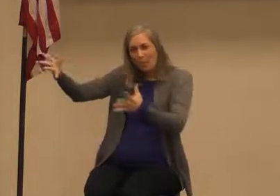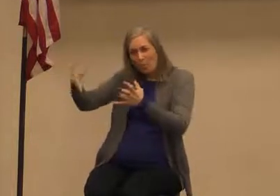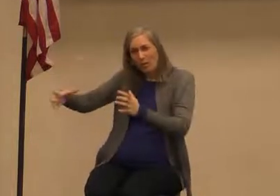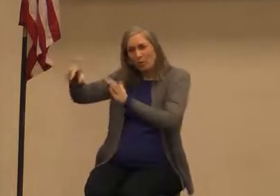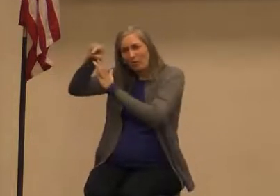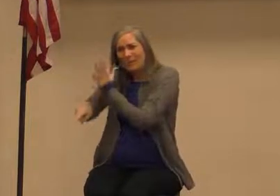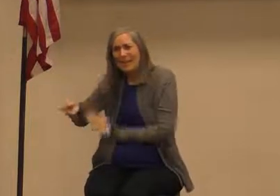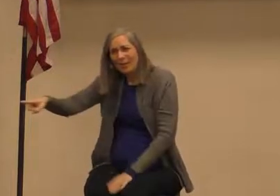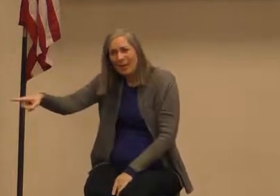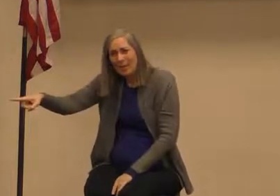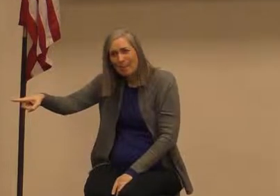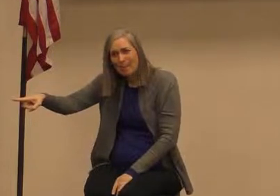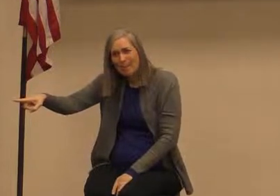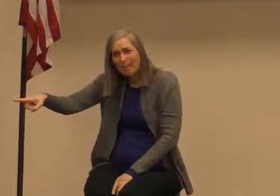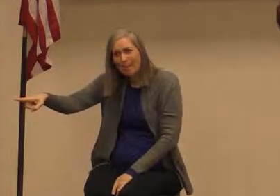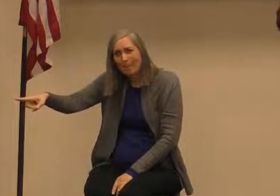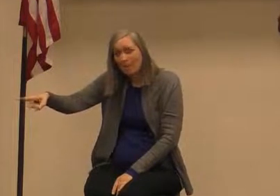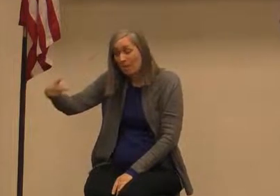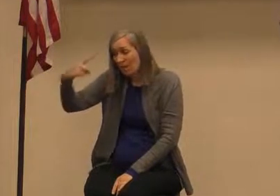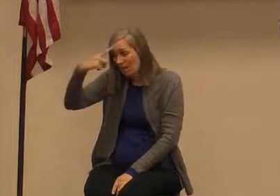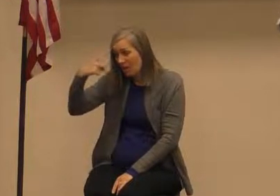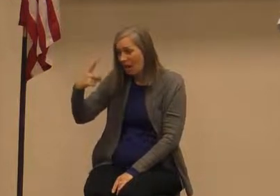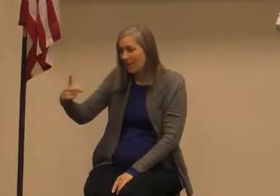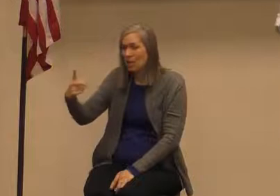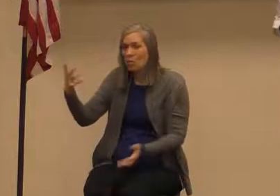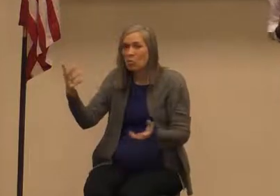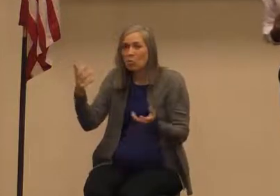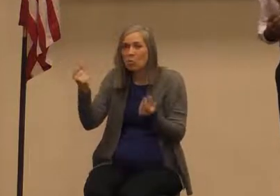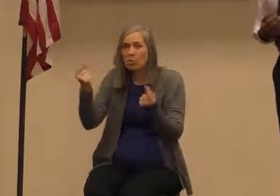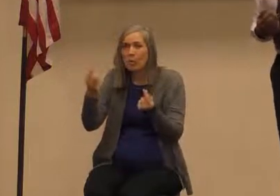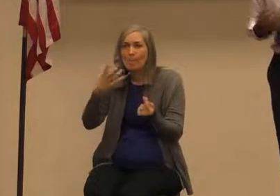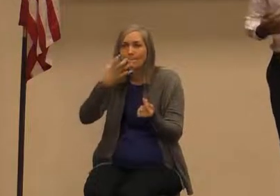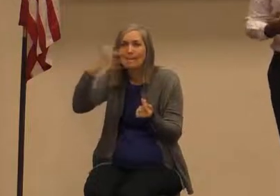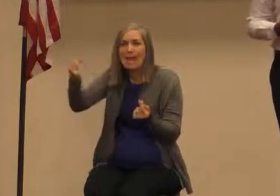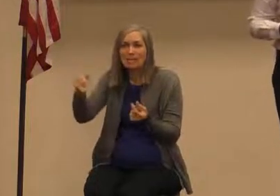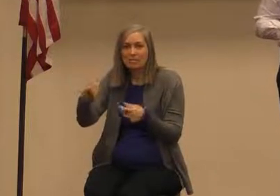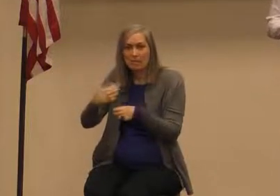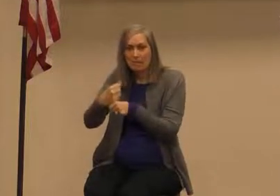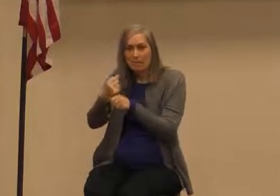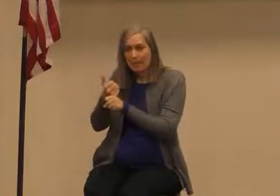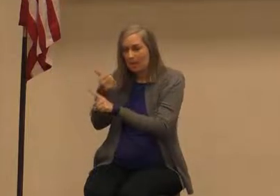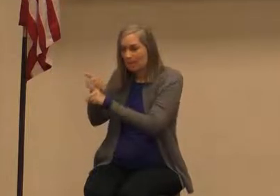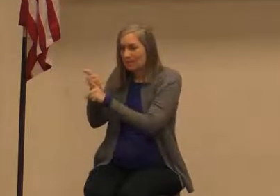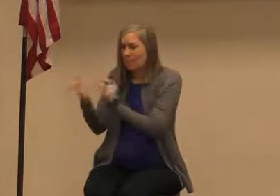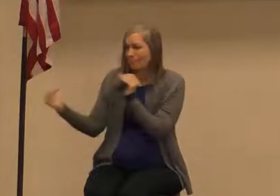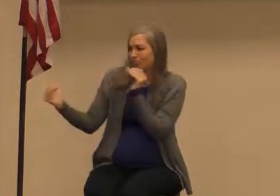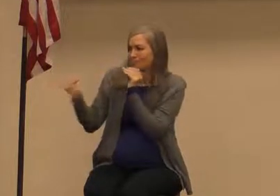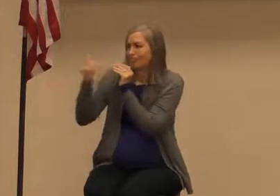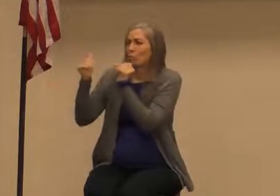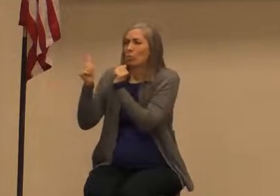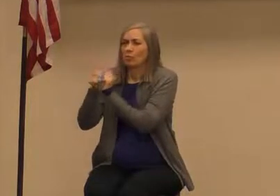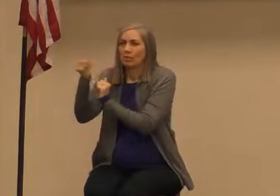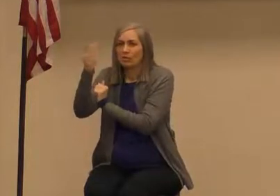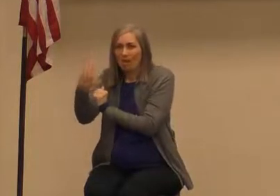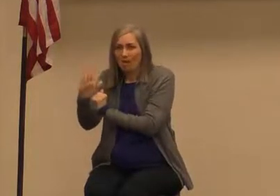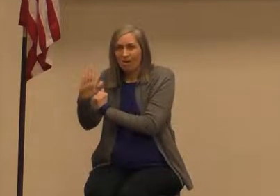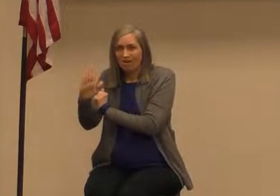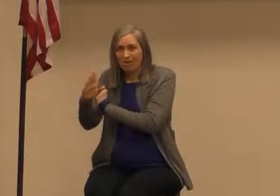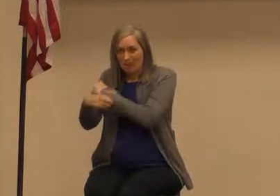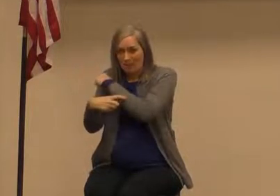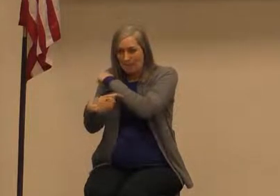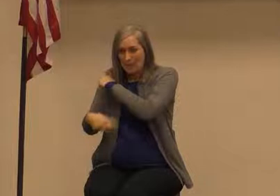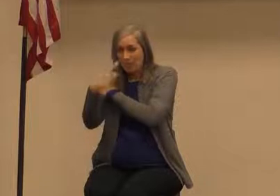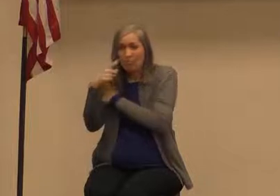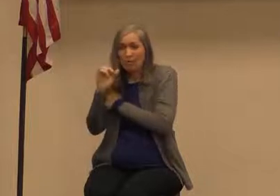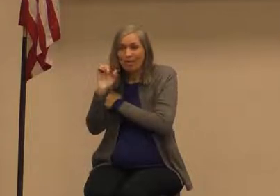dead in their minds he was committing blasphemy he was equating himself with God and that is punishable by death but Jesus